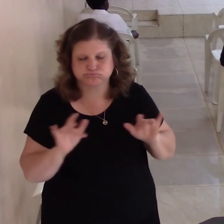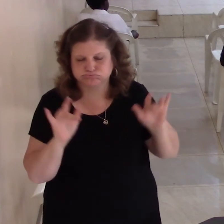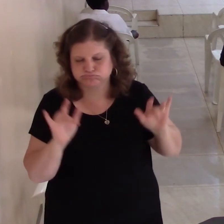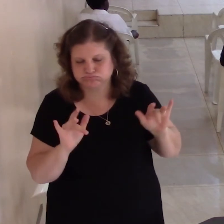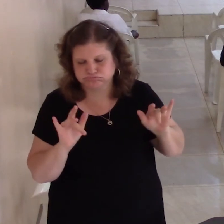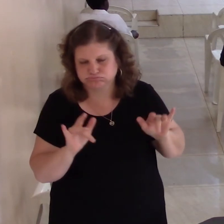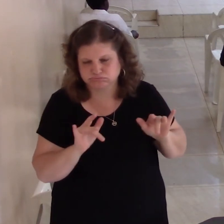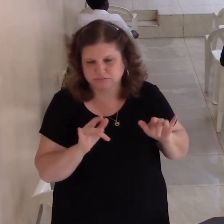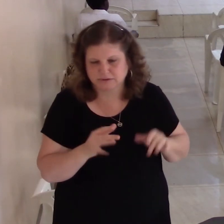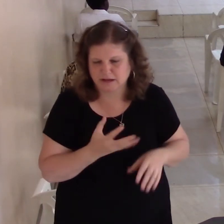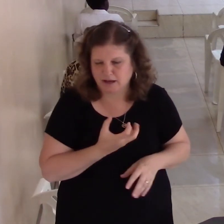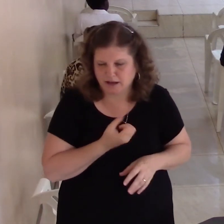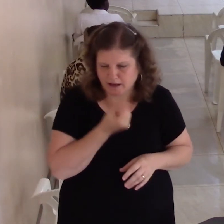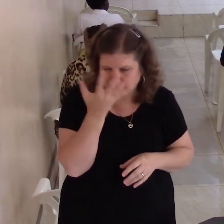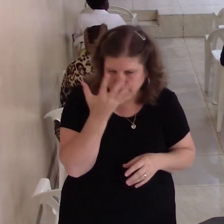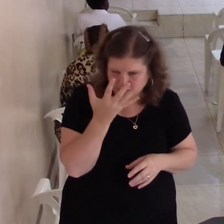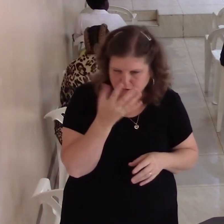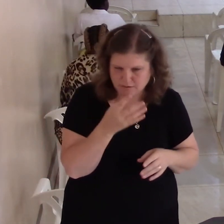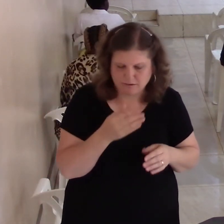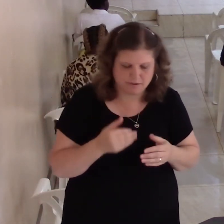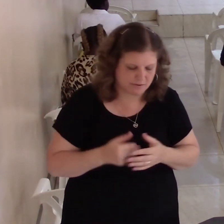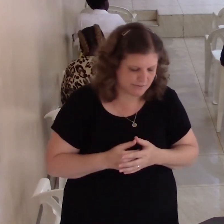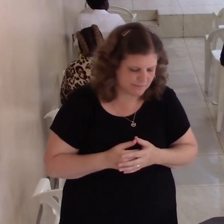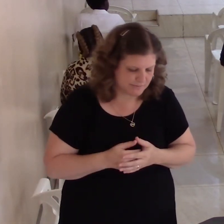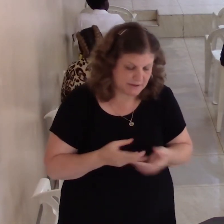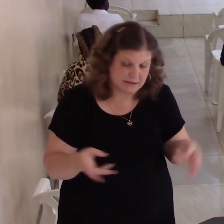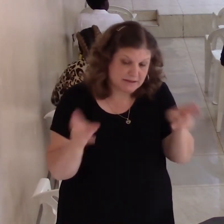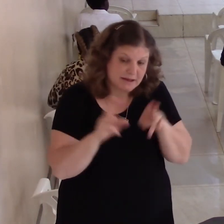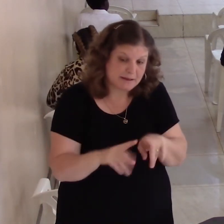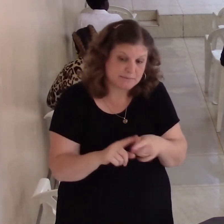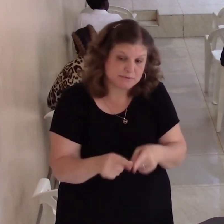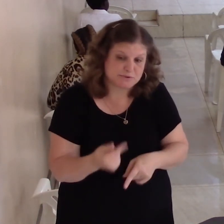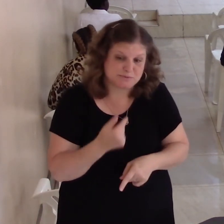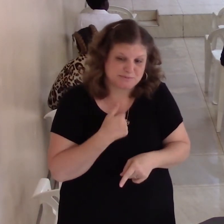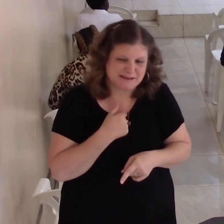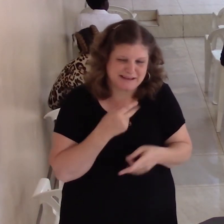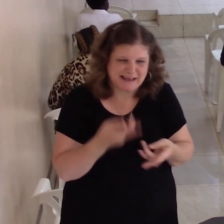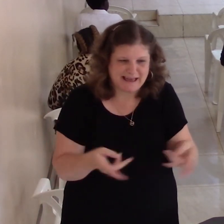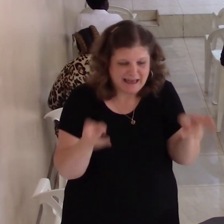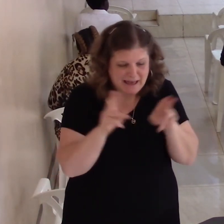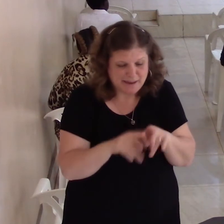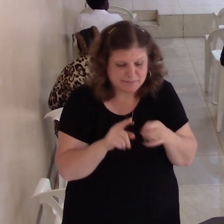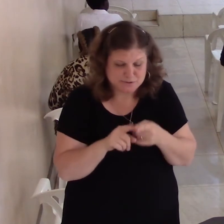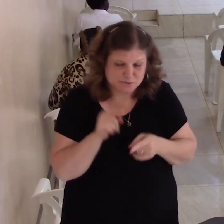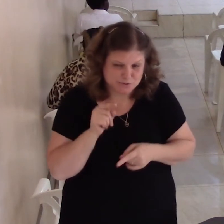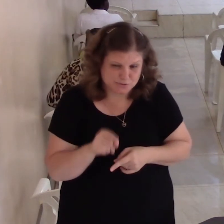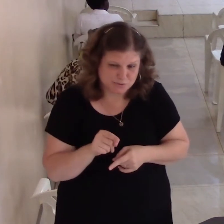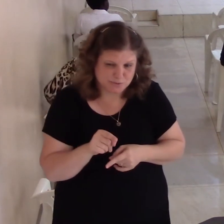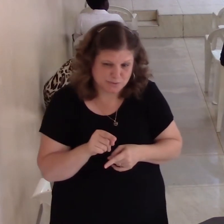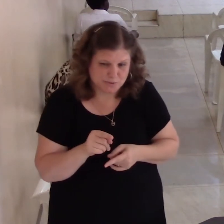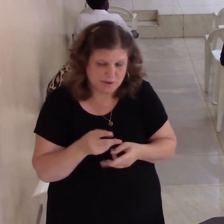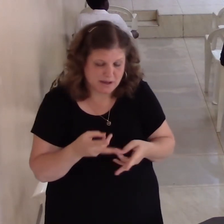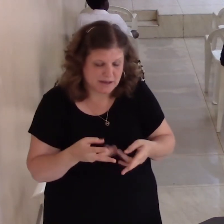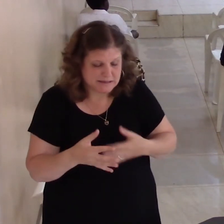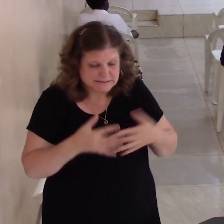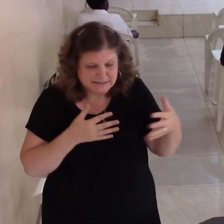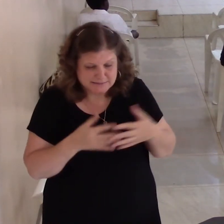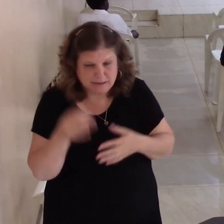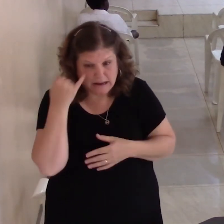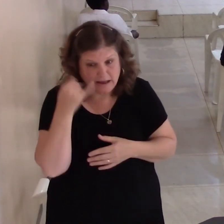Oh, yeah. And it can happen to me. It can happen to you. It doesn't matter if you're a pastor. It